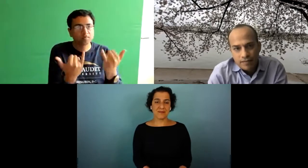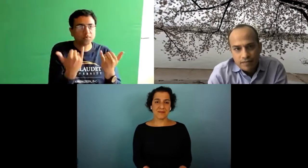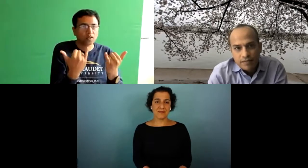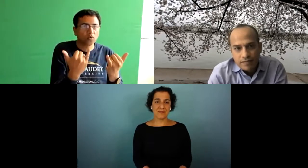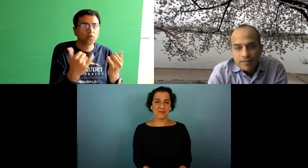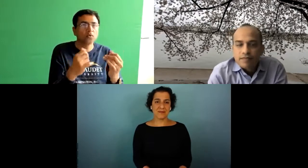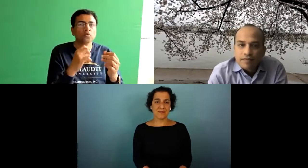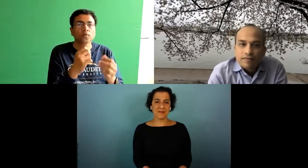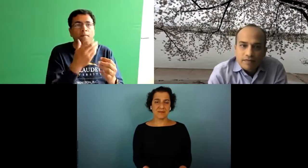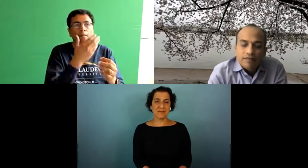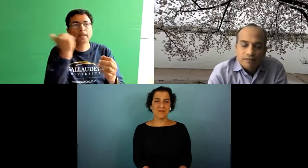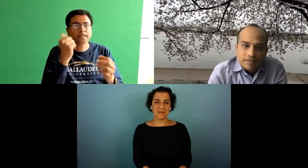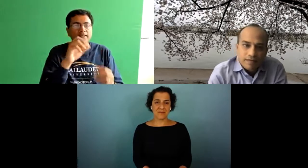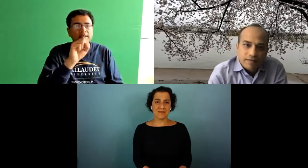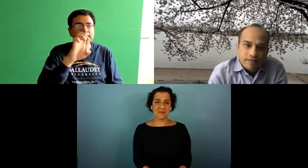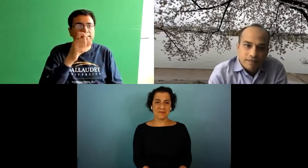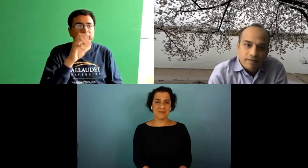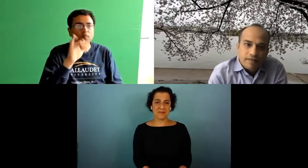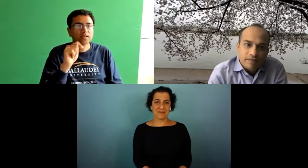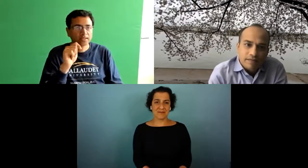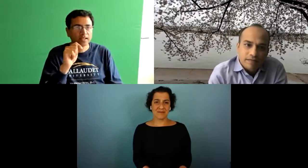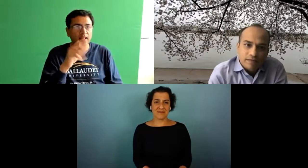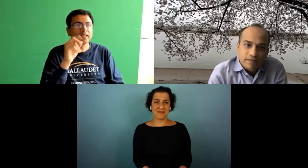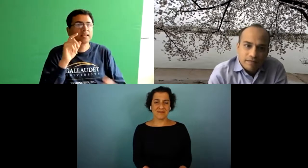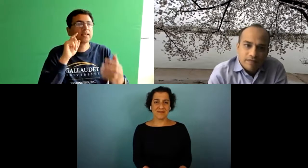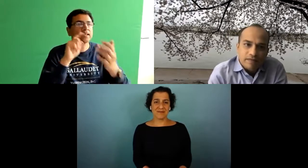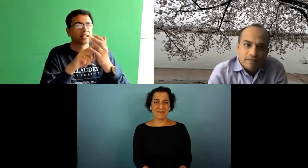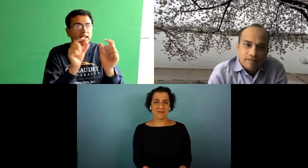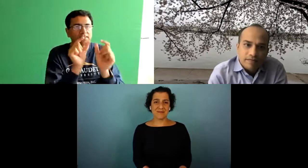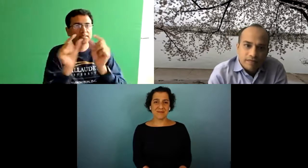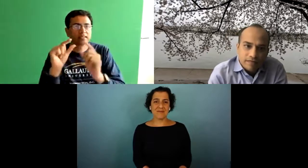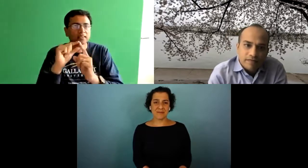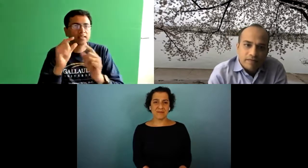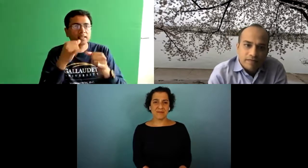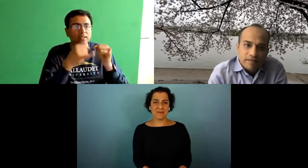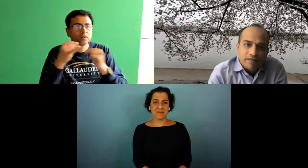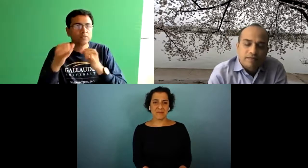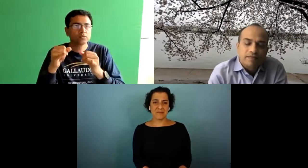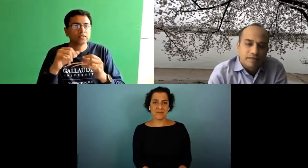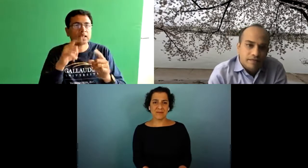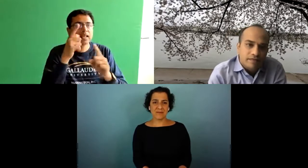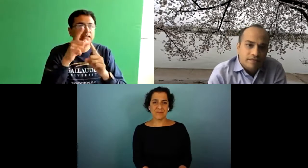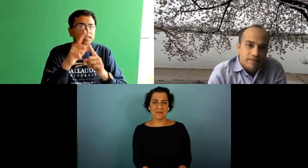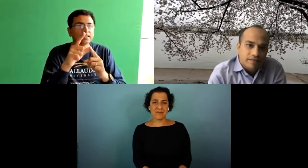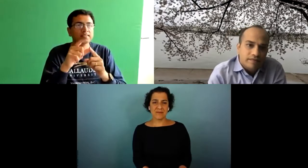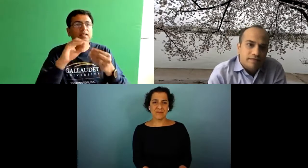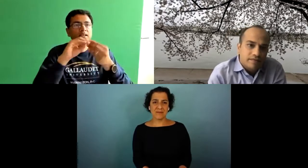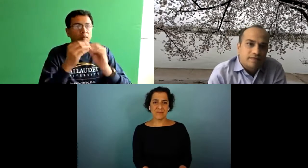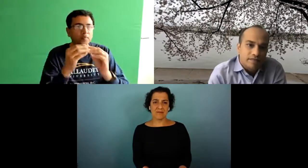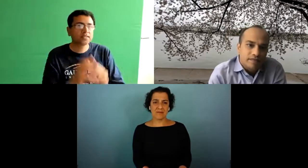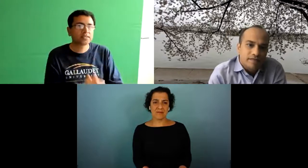a team at google or excuse me i'm currently working with the team at google to both segment and detect